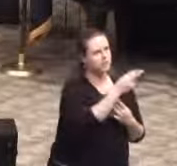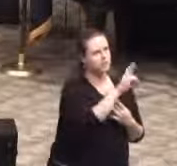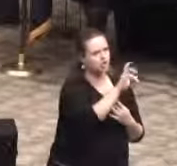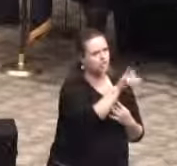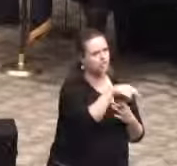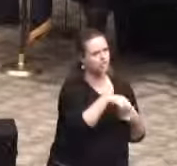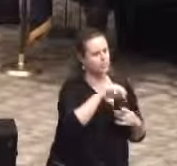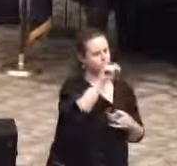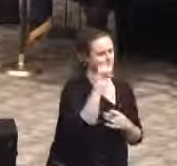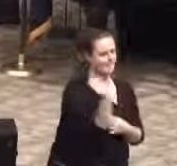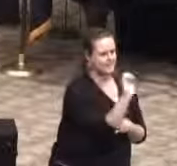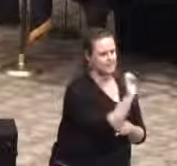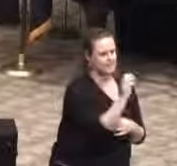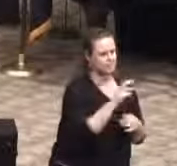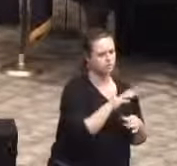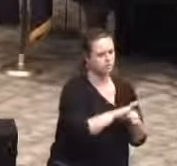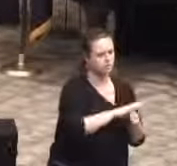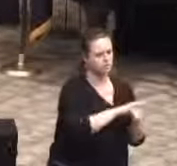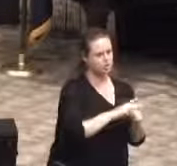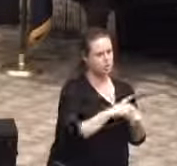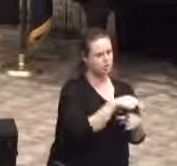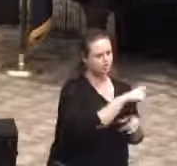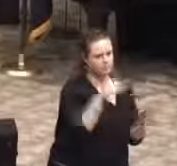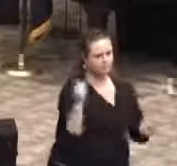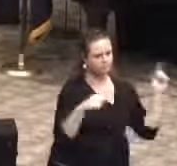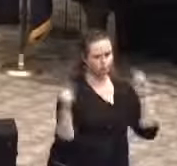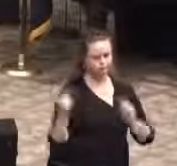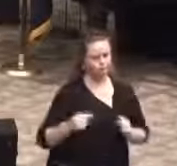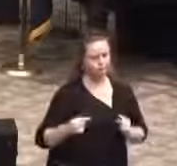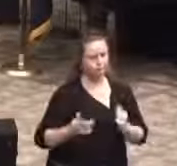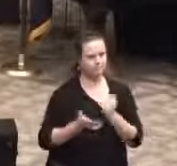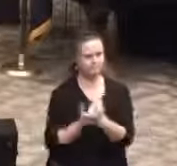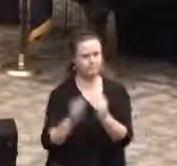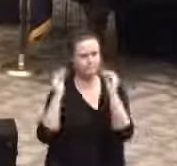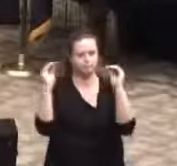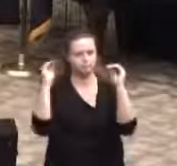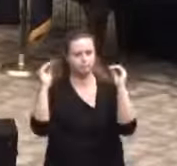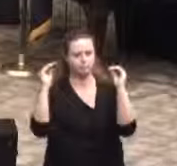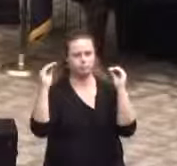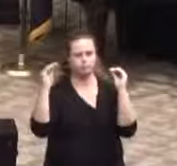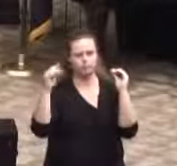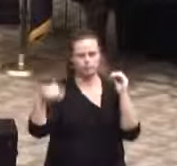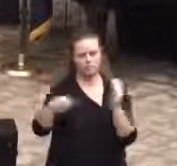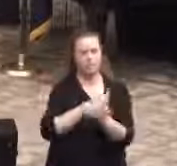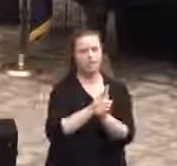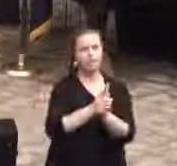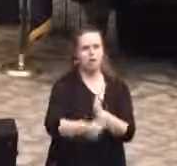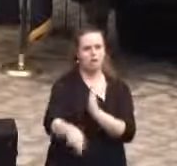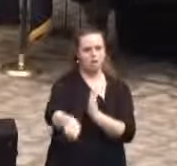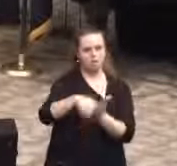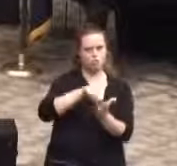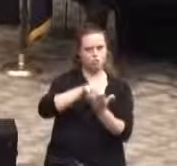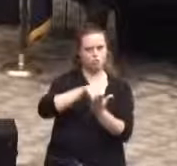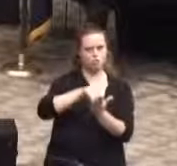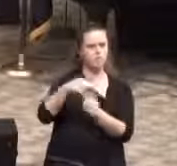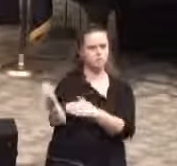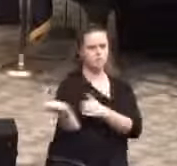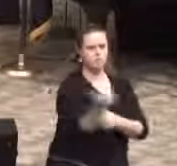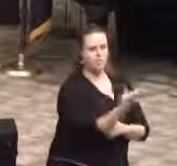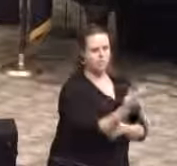a wonderful job here at the 123rd and brought with them skills that our newest cadets will bring back to their own facilities.